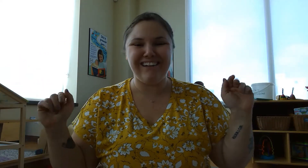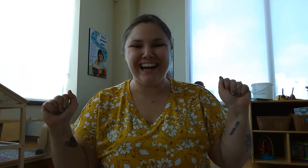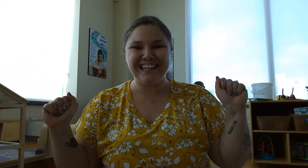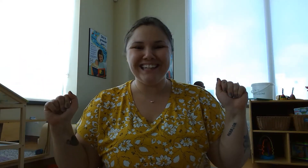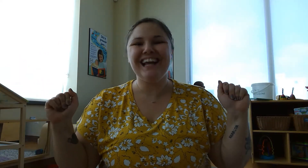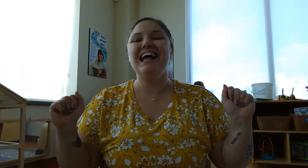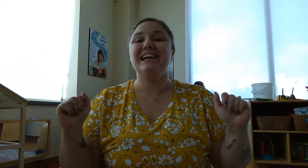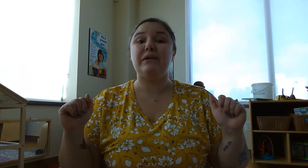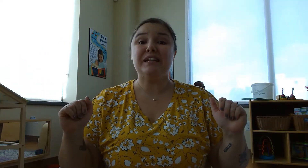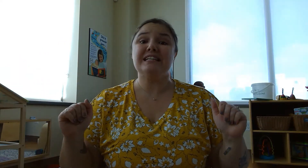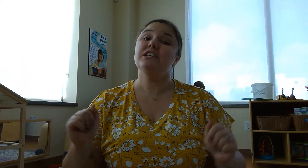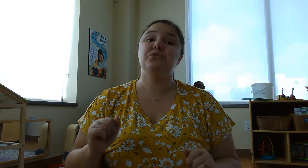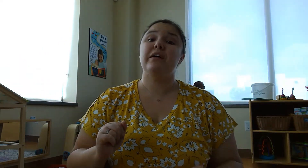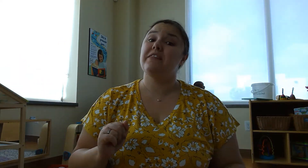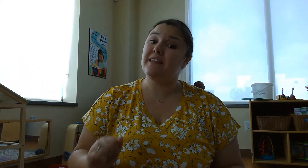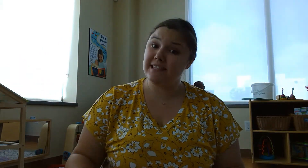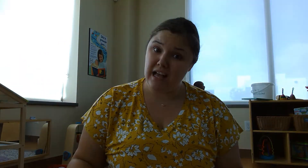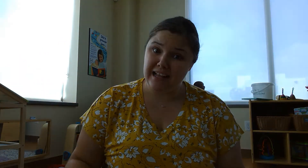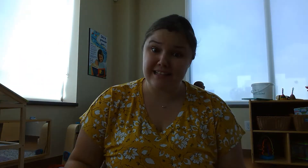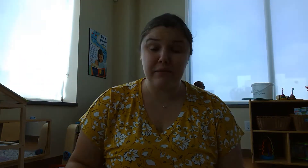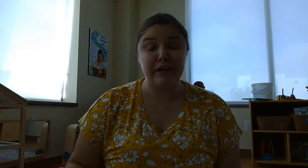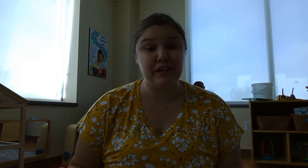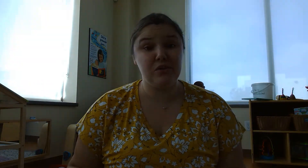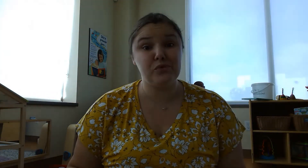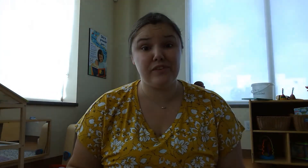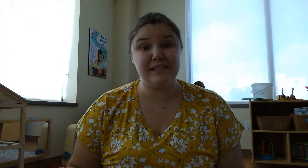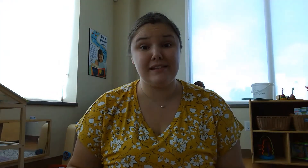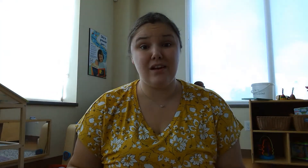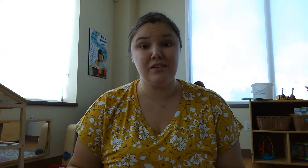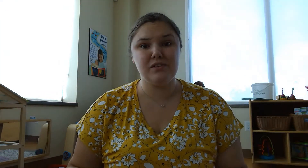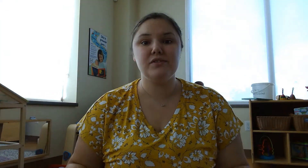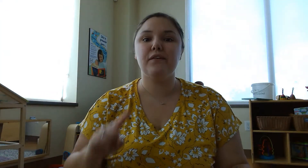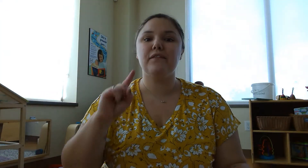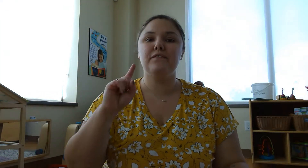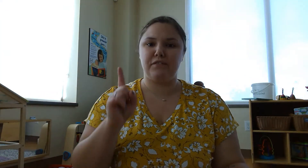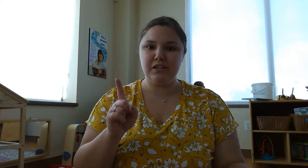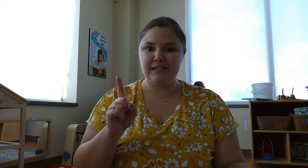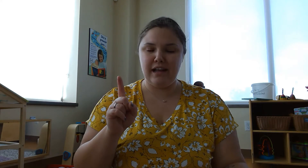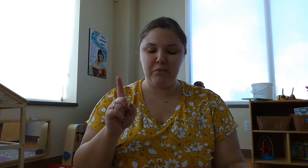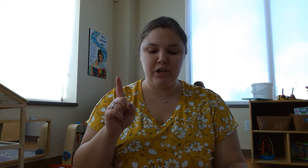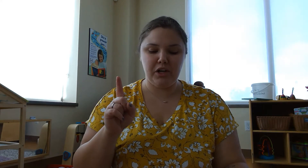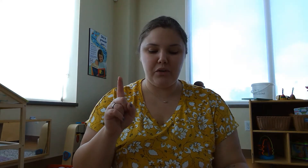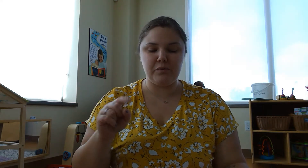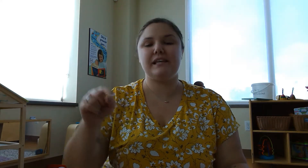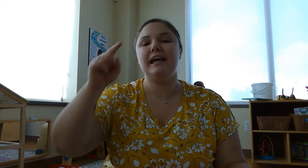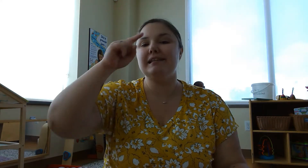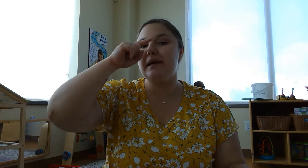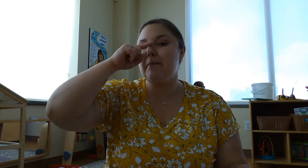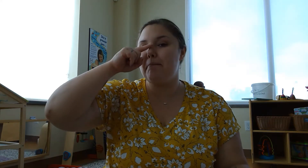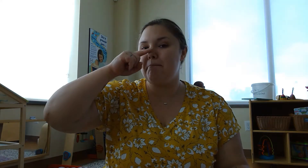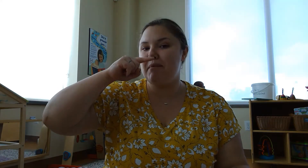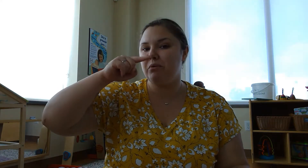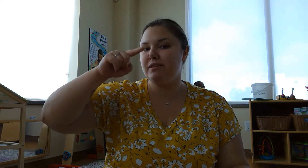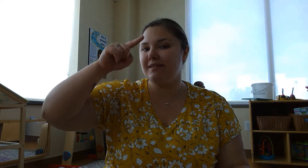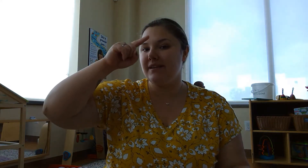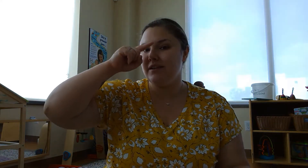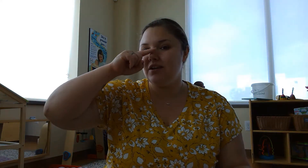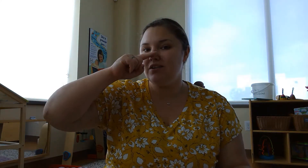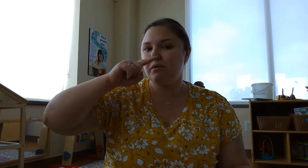right, now I'm going to teach you the signs that we're going to use for this song. So first sign we're going to use is mouse. So